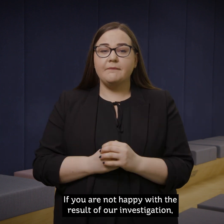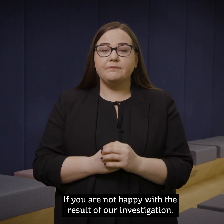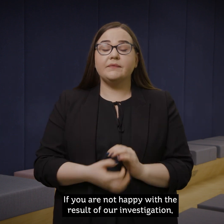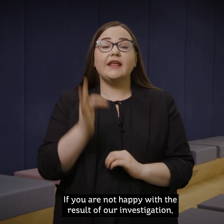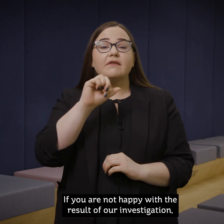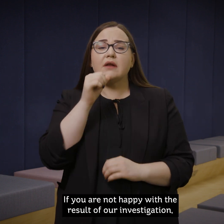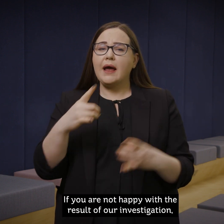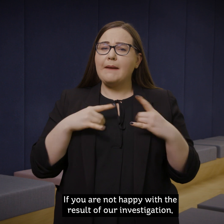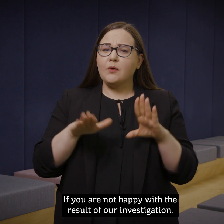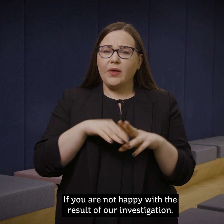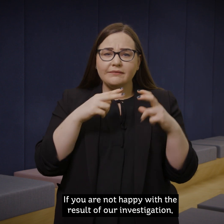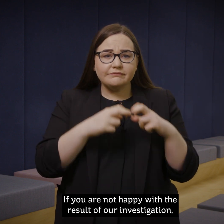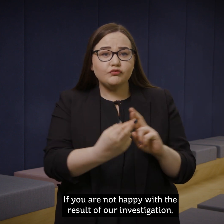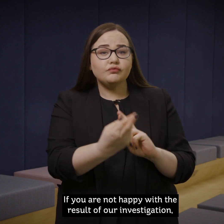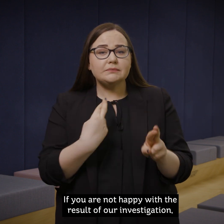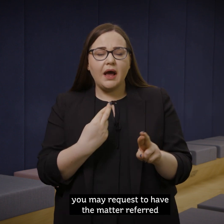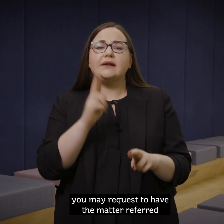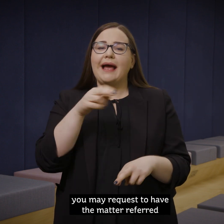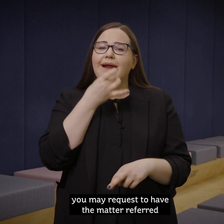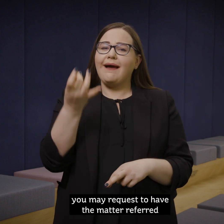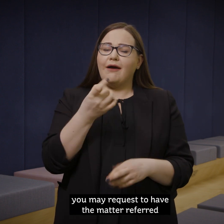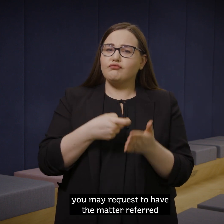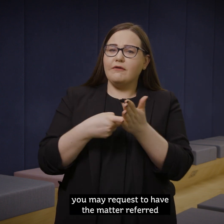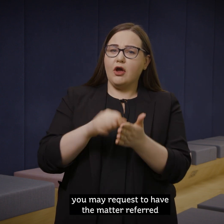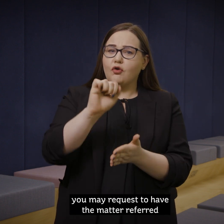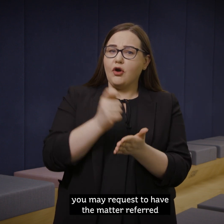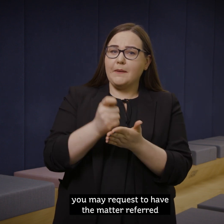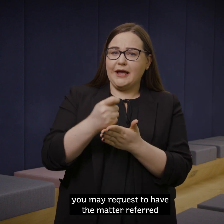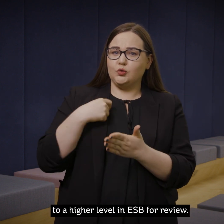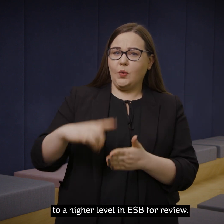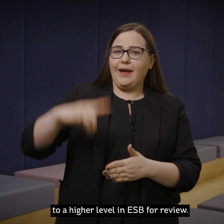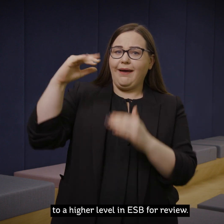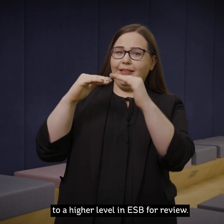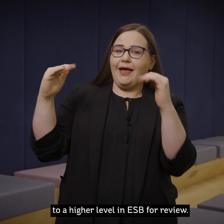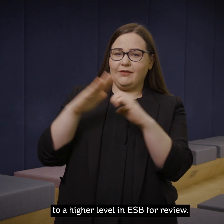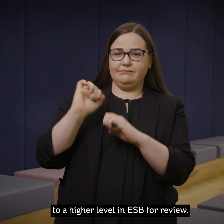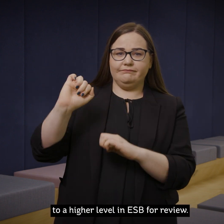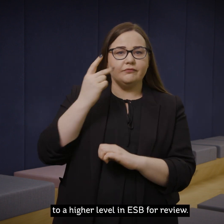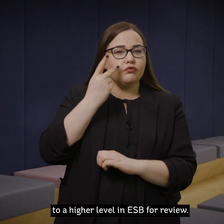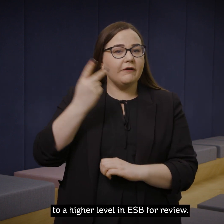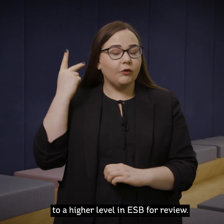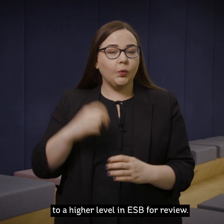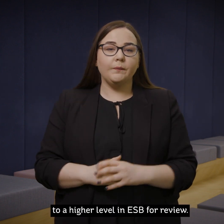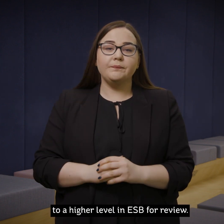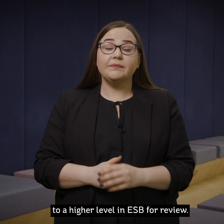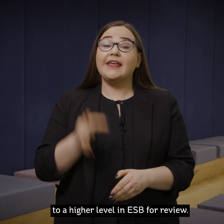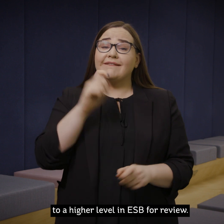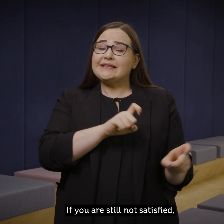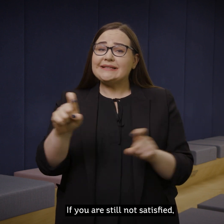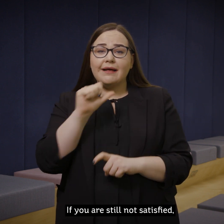you are not happy with the result of our investigation, you may request to have the matter referred to a higher level in ESB for review. If you are